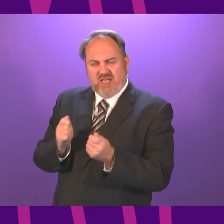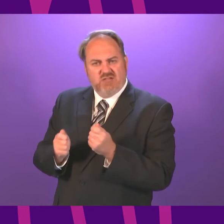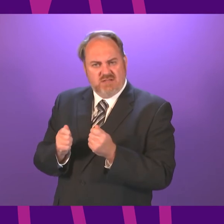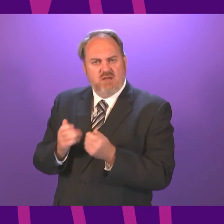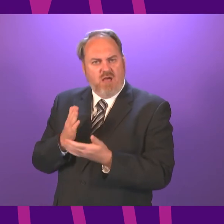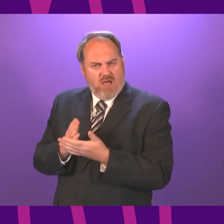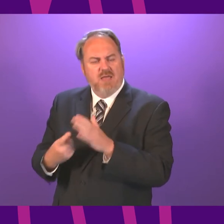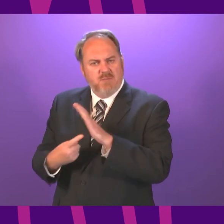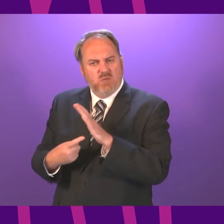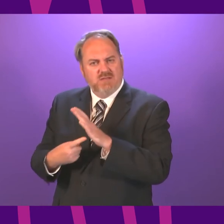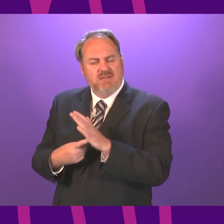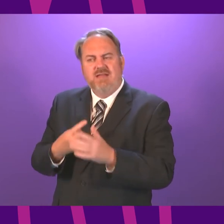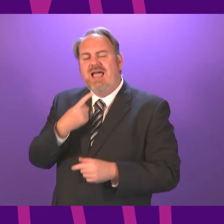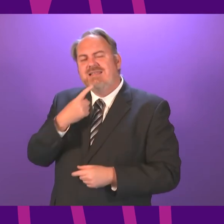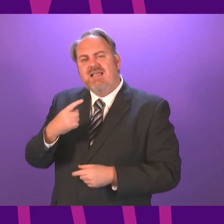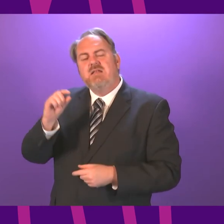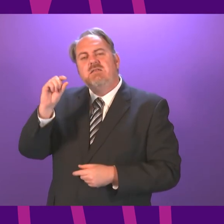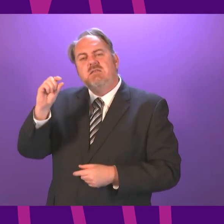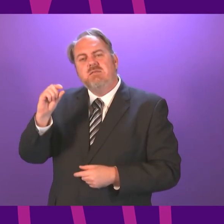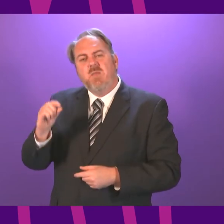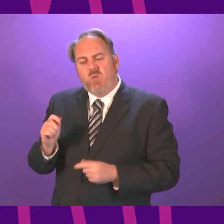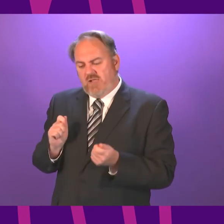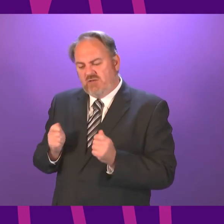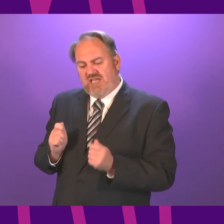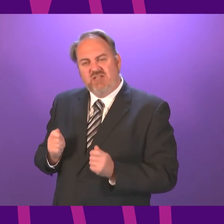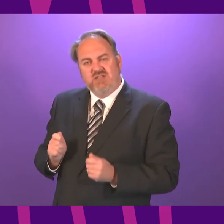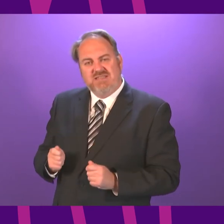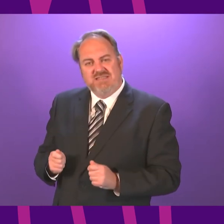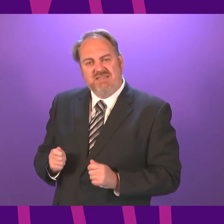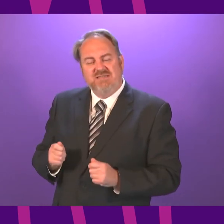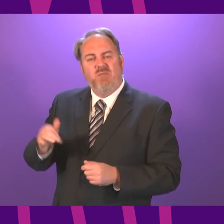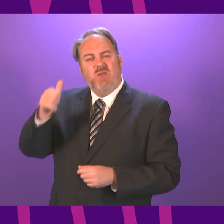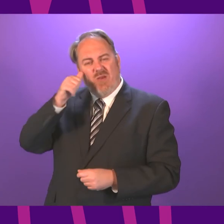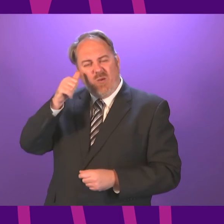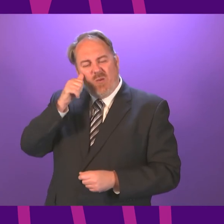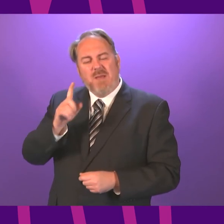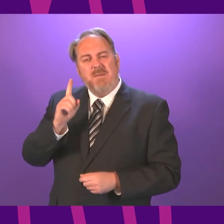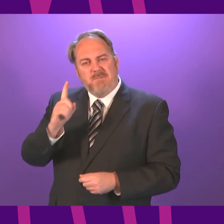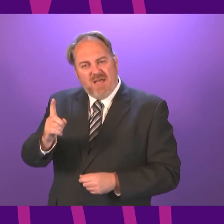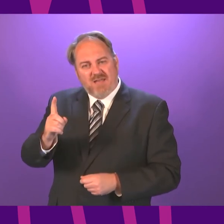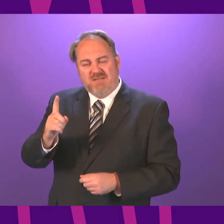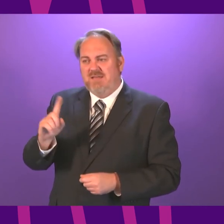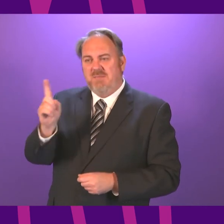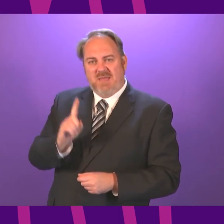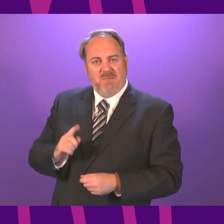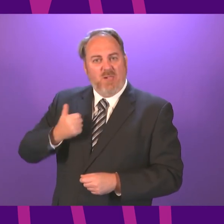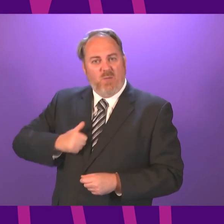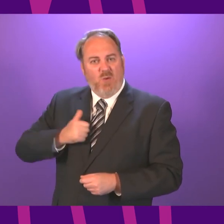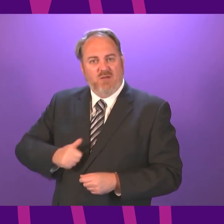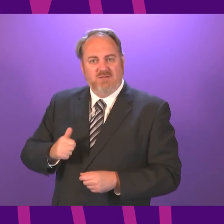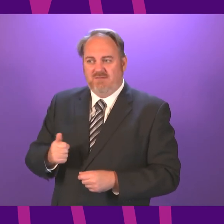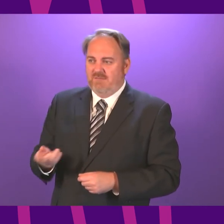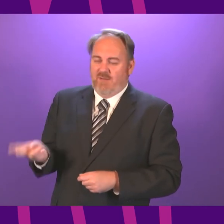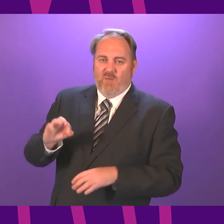I meant relative to the changes that I think people really want to see for weddings, which is a significant increase on the cap that is currently